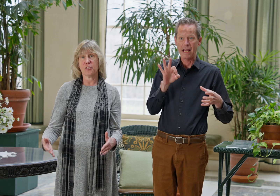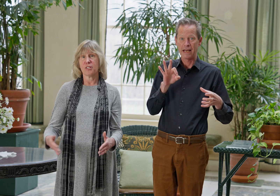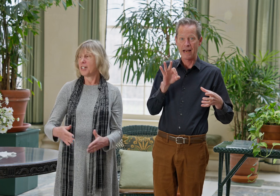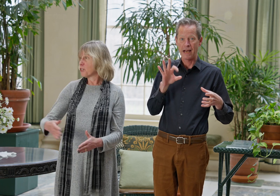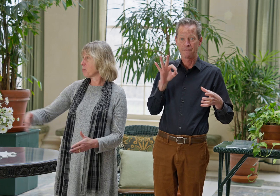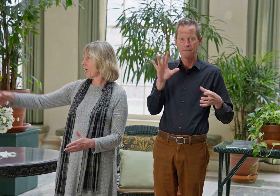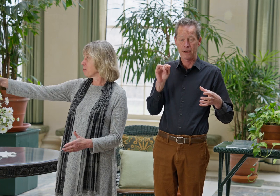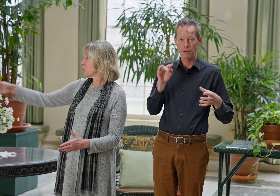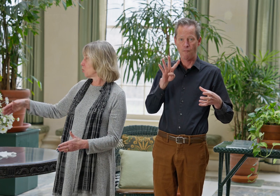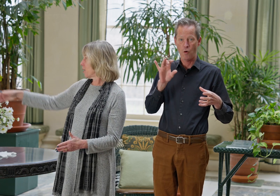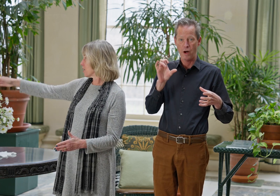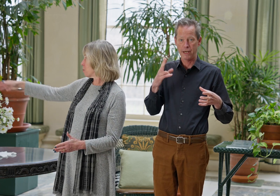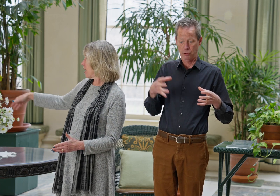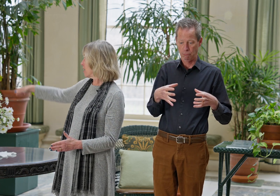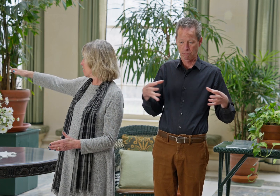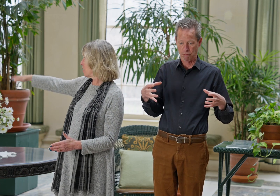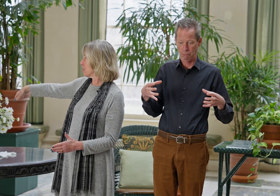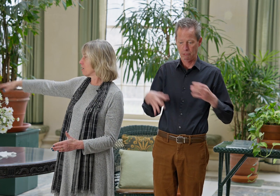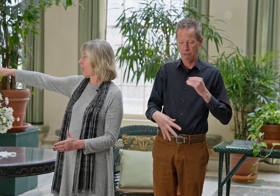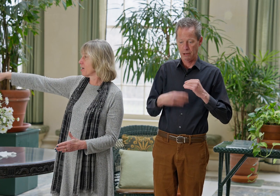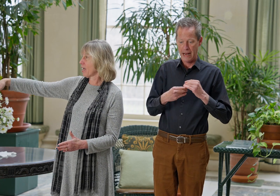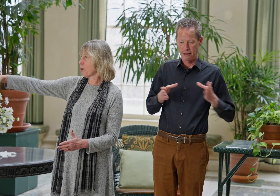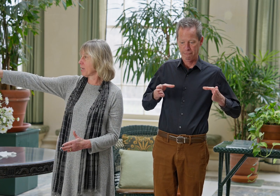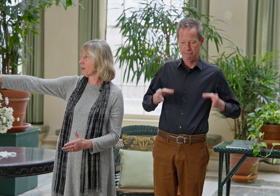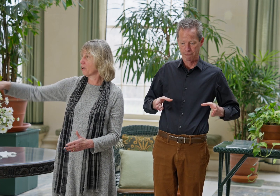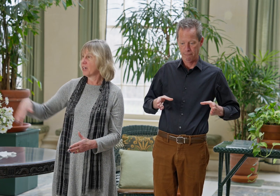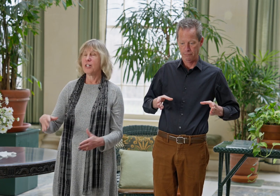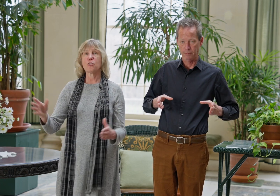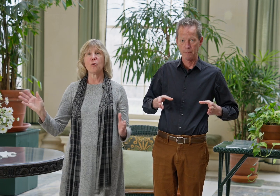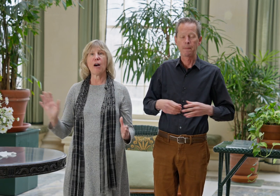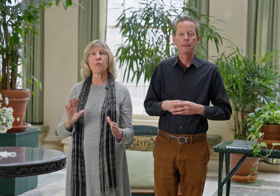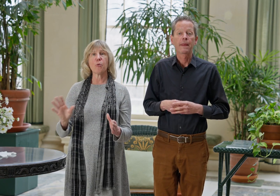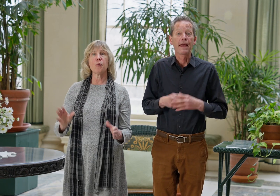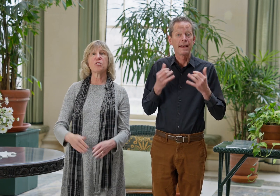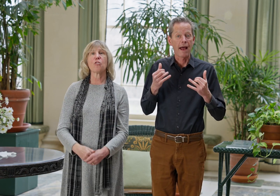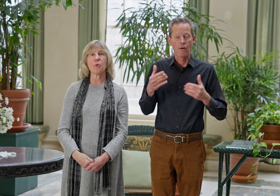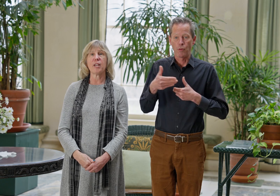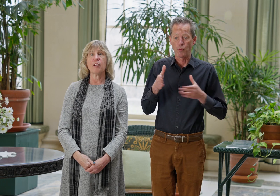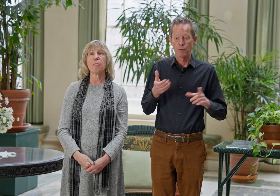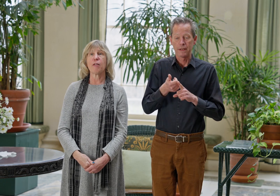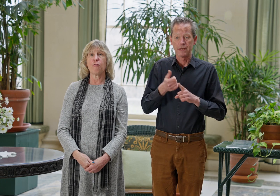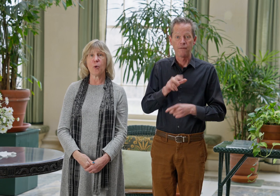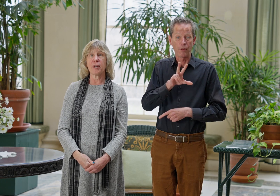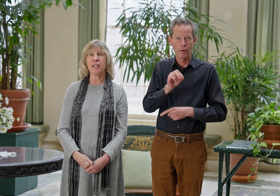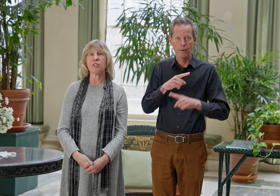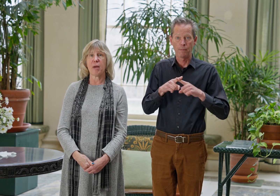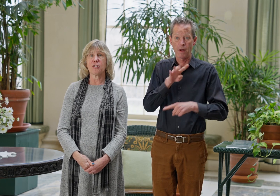to be able to expand this little end cap here. So now the room is 30 by 40 in dimension.